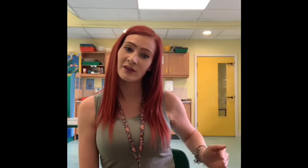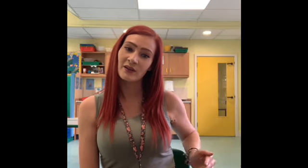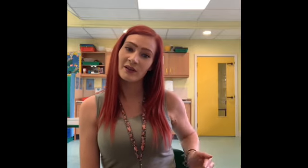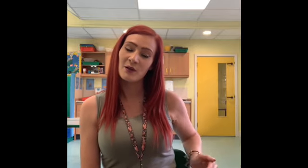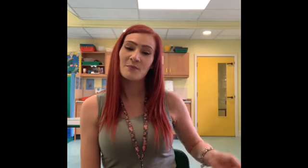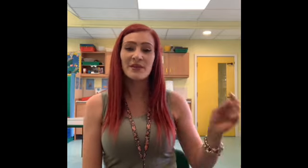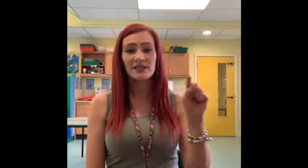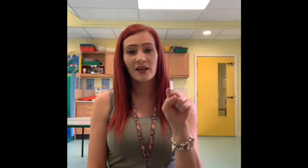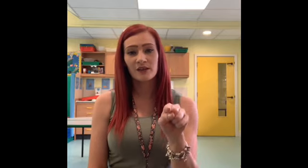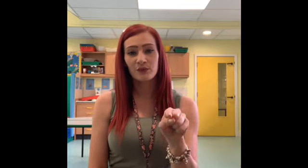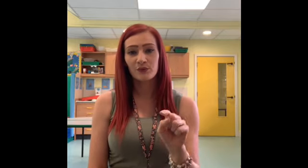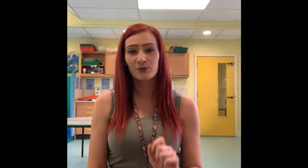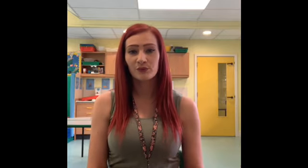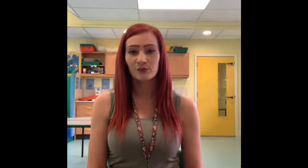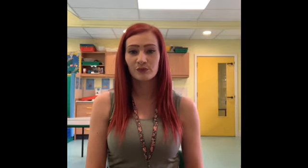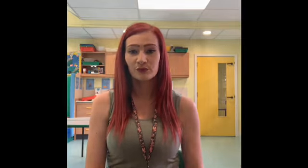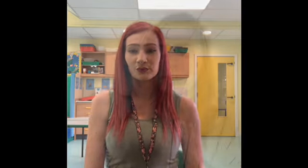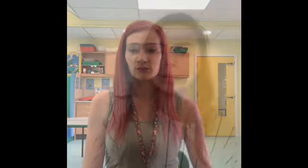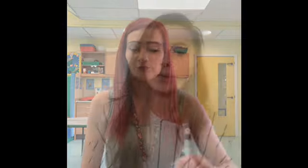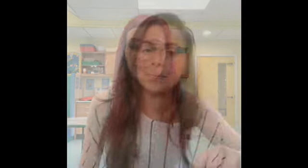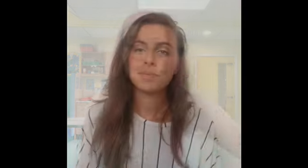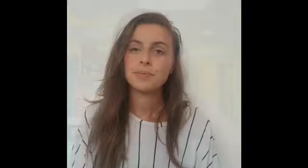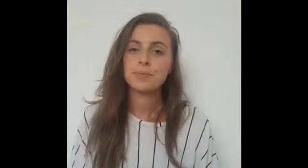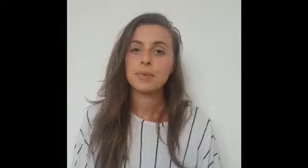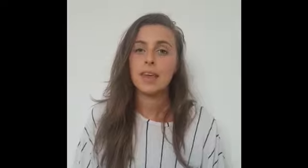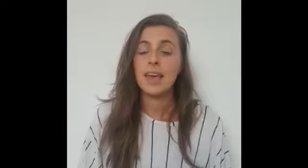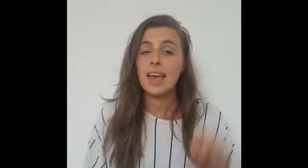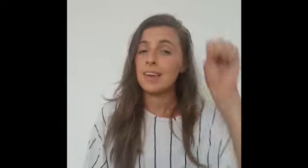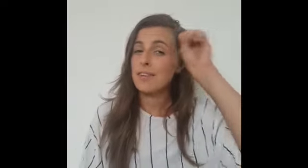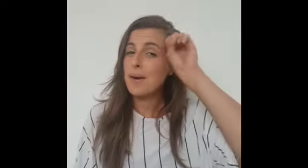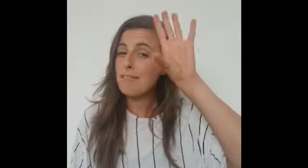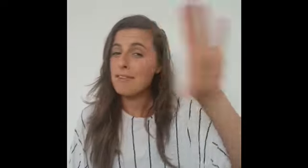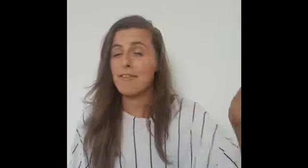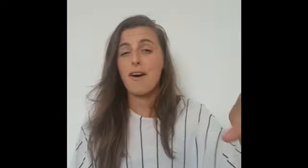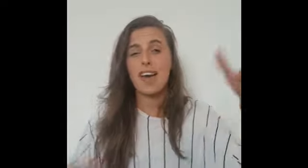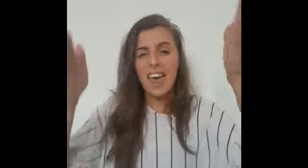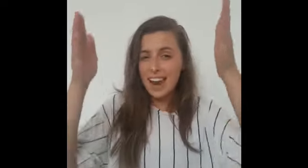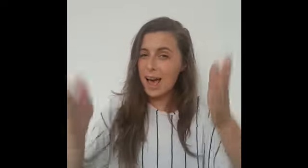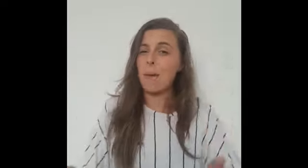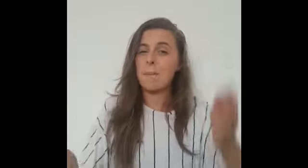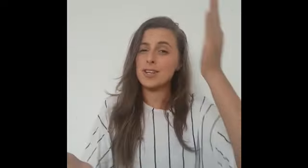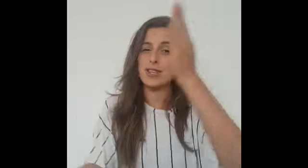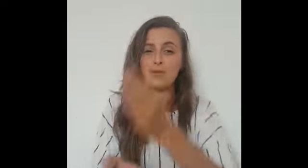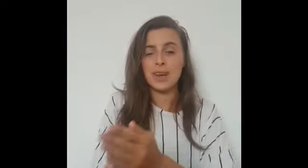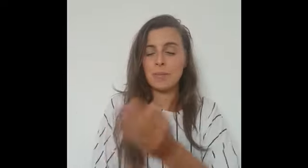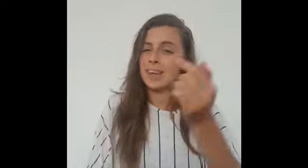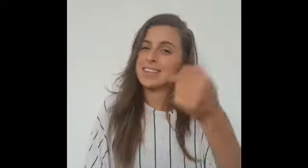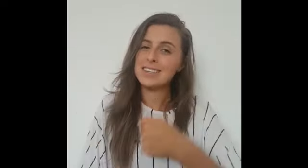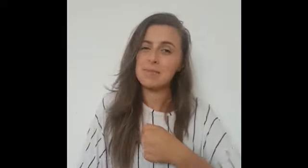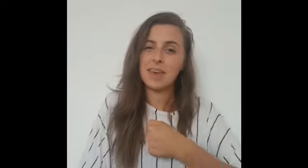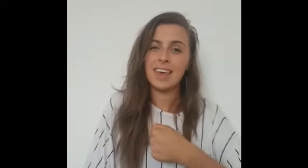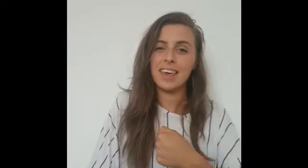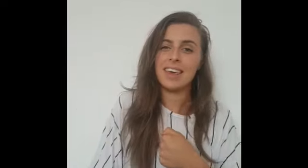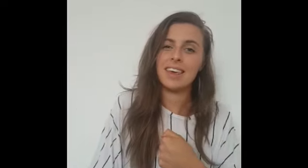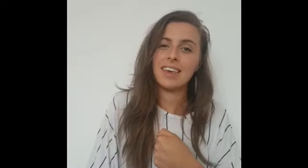beside you And if you ever forget how much you really mean to me